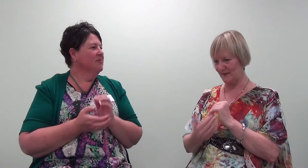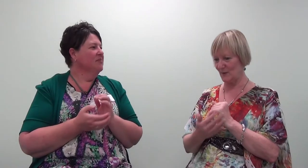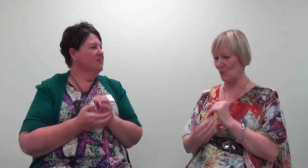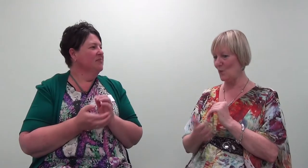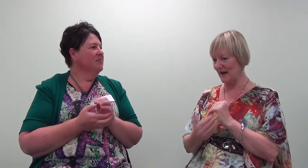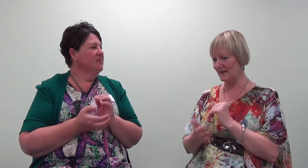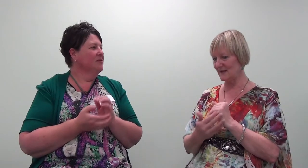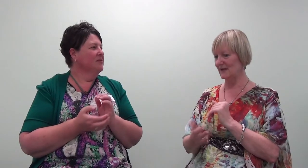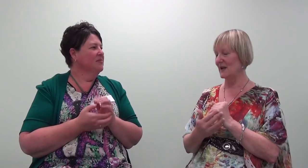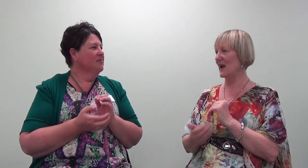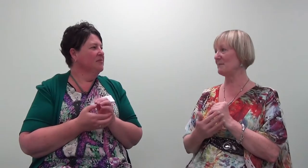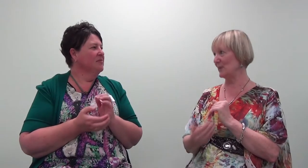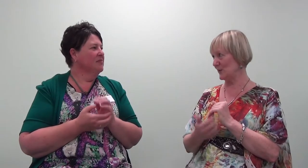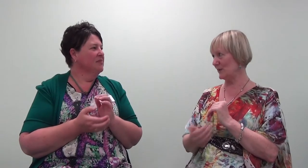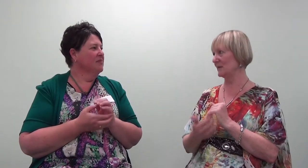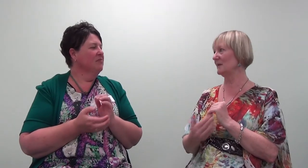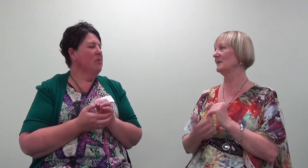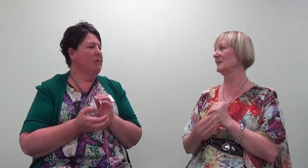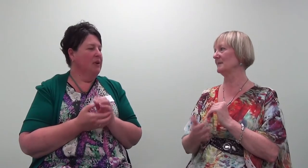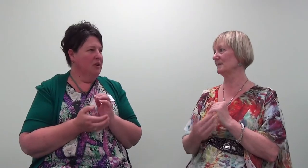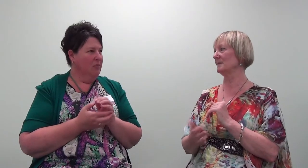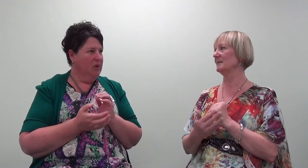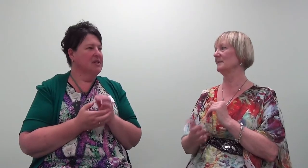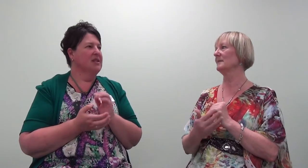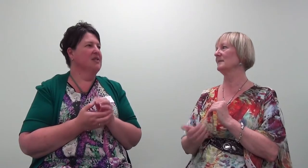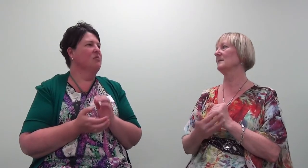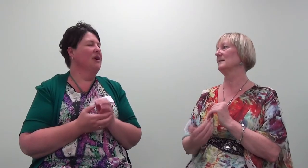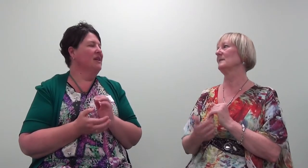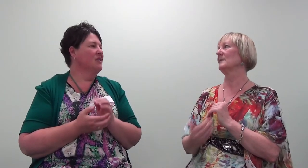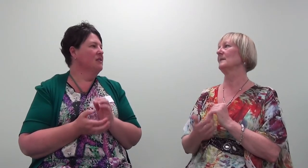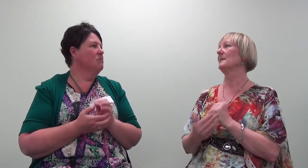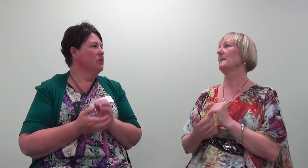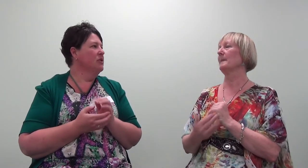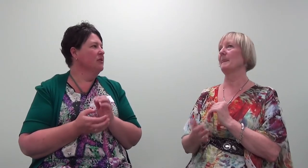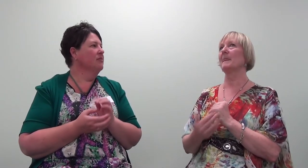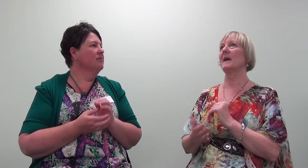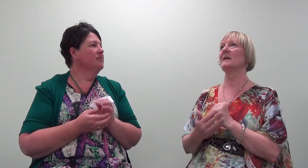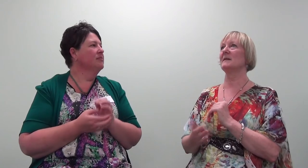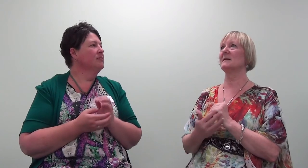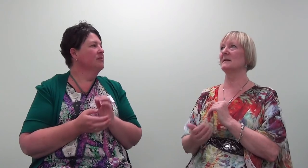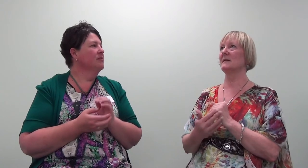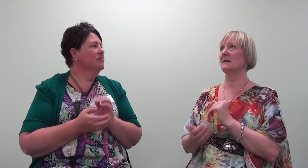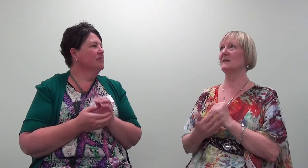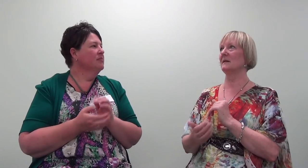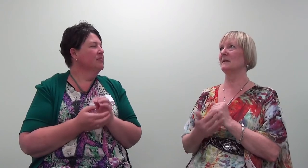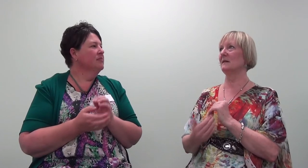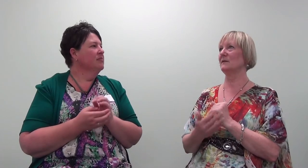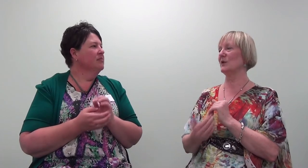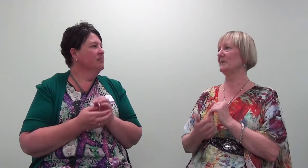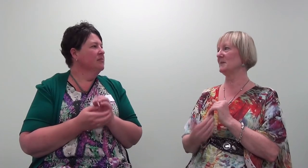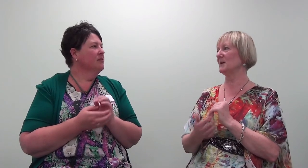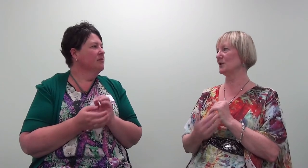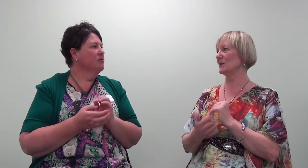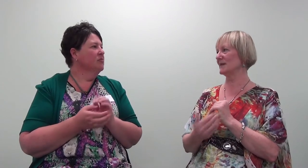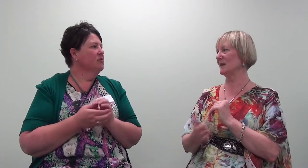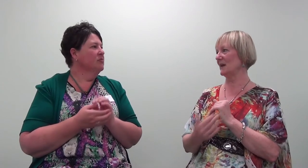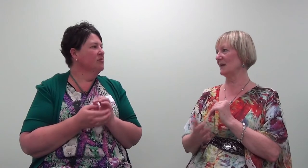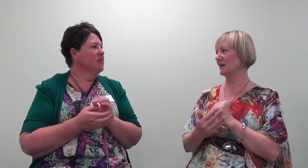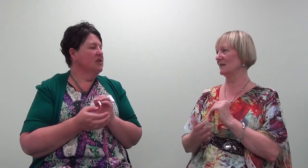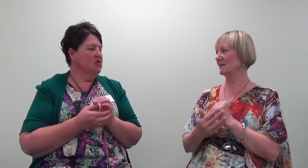the weight and burden. Maybe I can process the weight and the burden. That's trapped in my shoulders and neck. That's